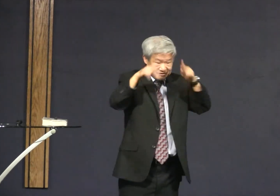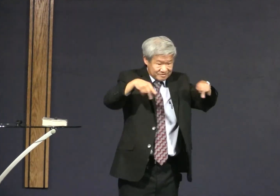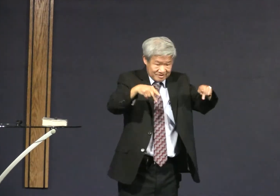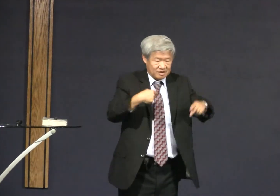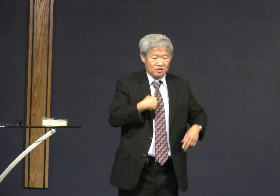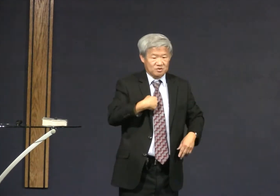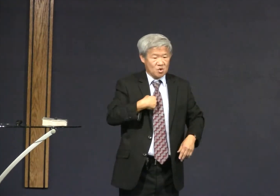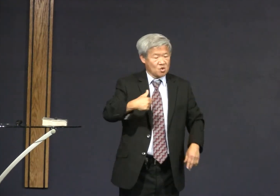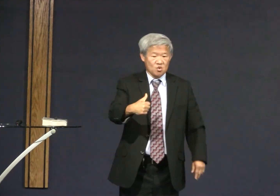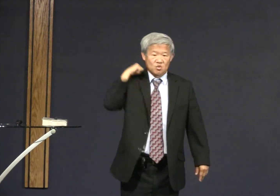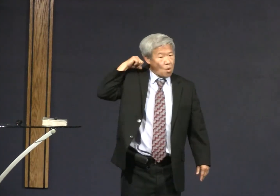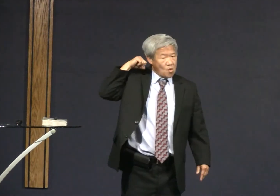the